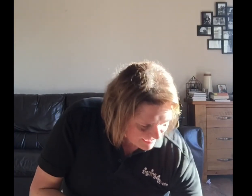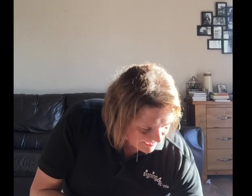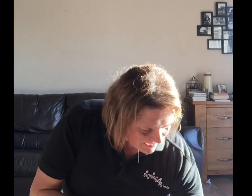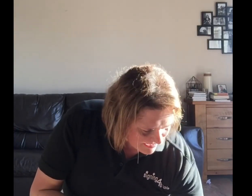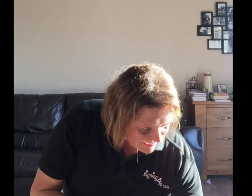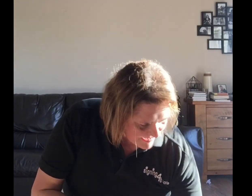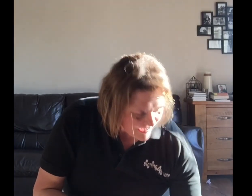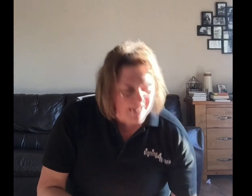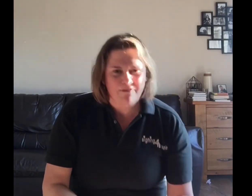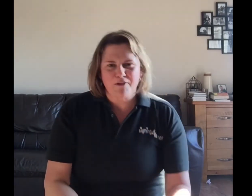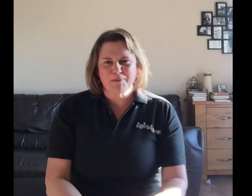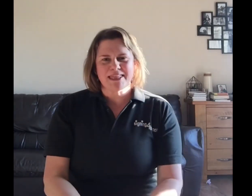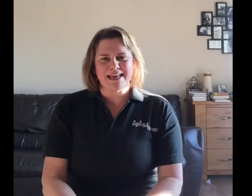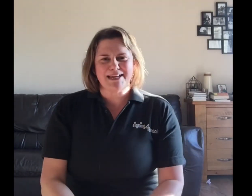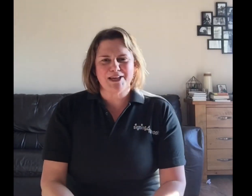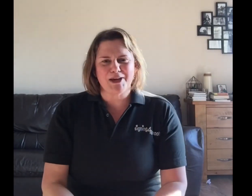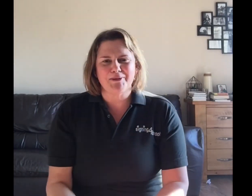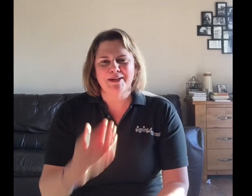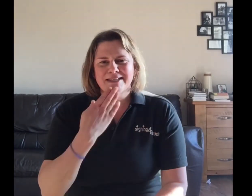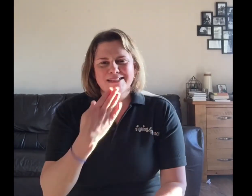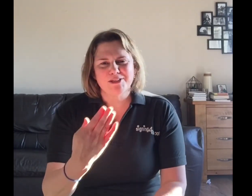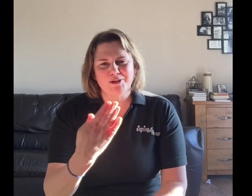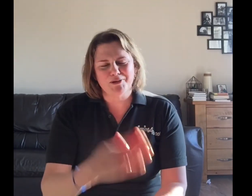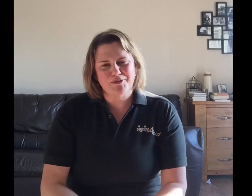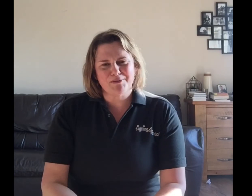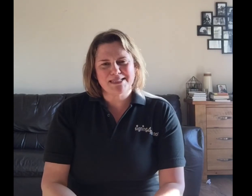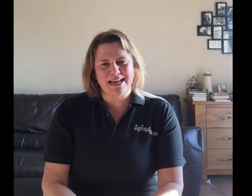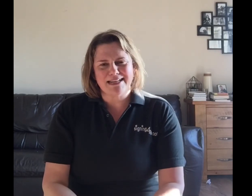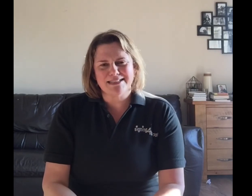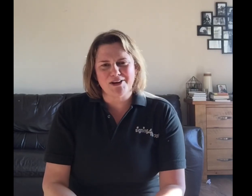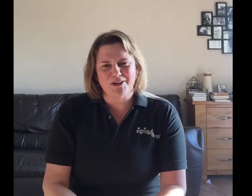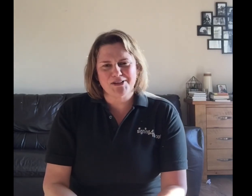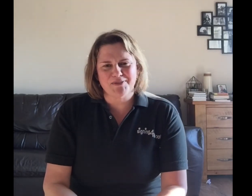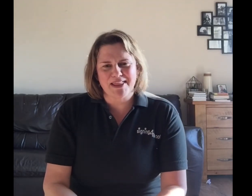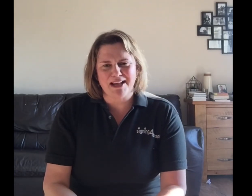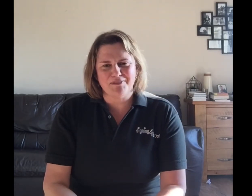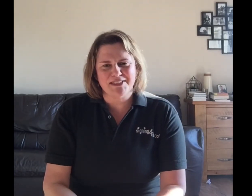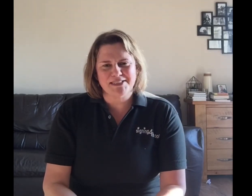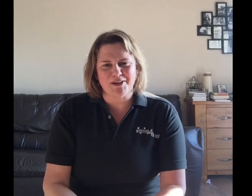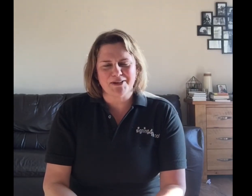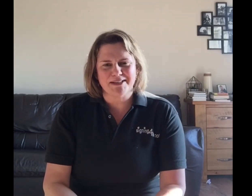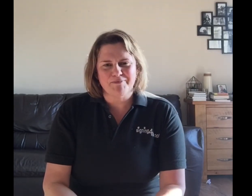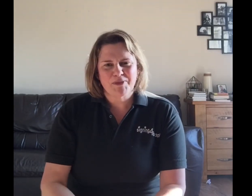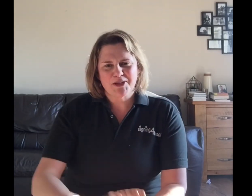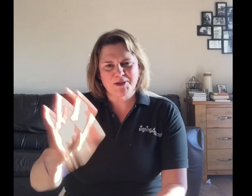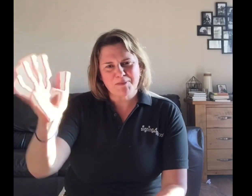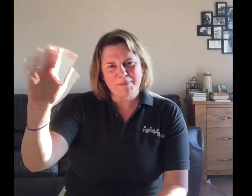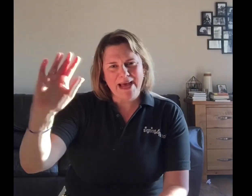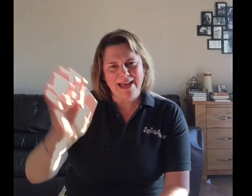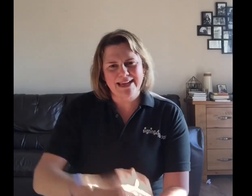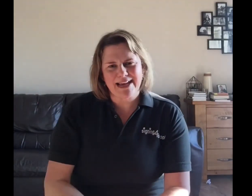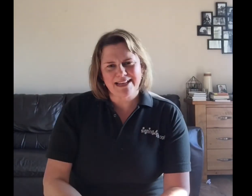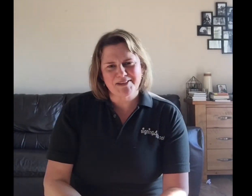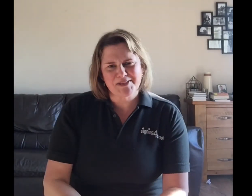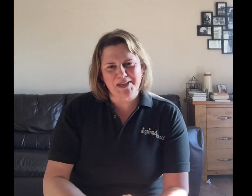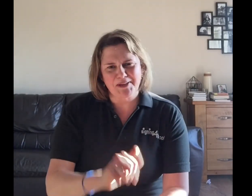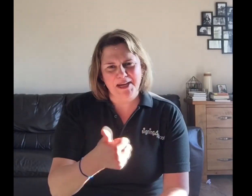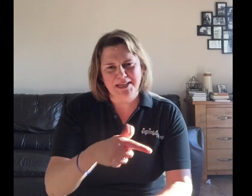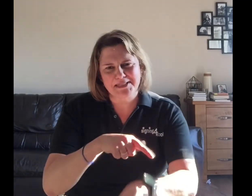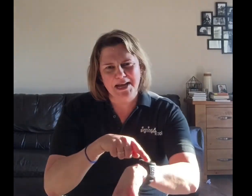And a very big thank you to Dawn from Signing Tots for that lovely song. So bye-bye. And I'll see you next time.